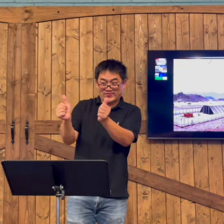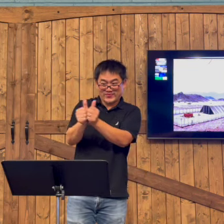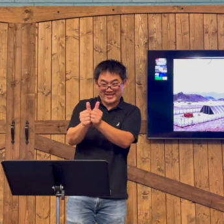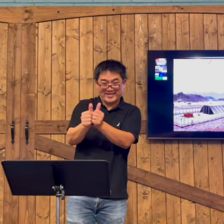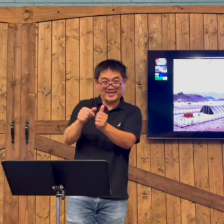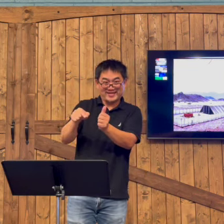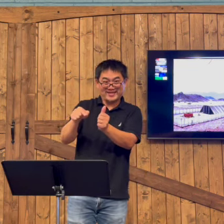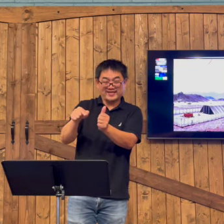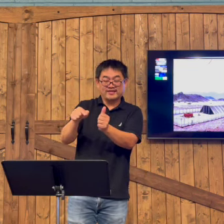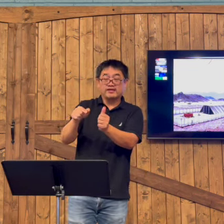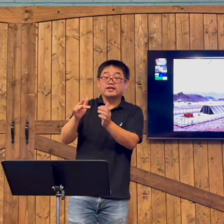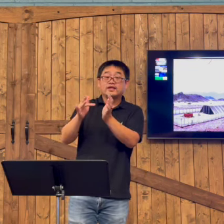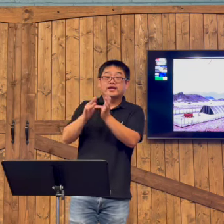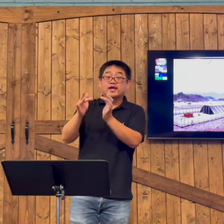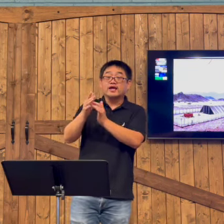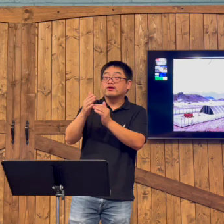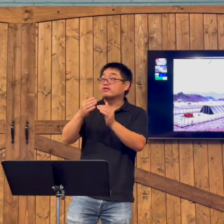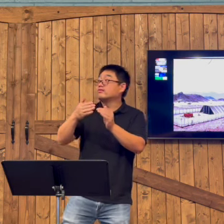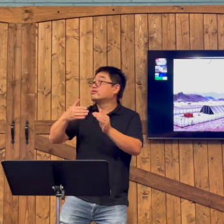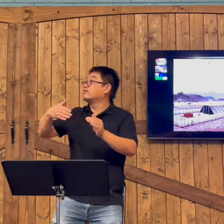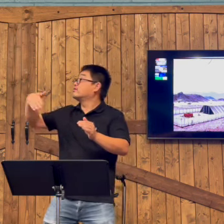Emmanuel means that God is with us.